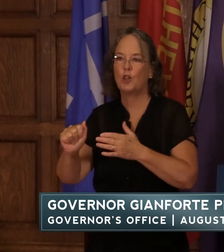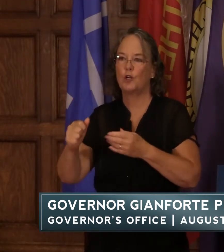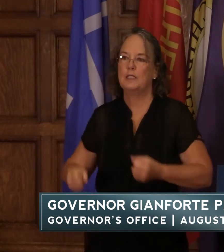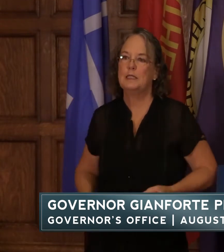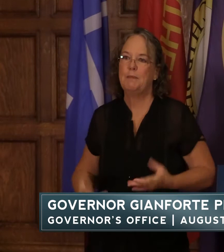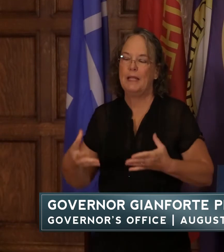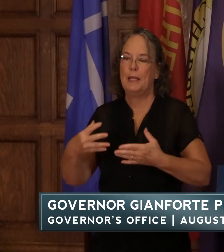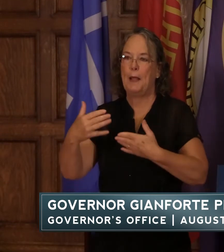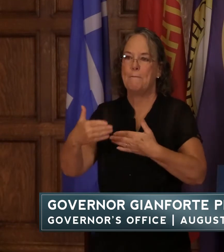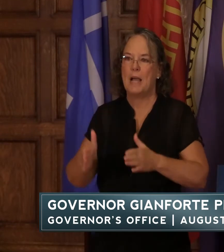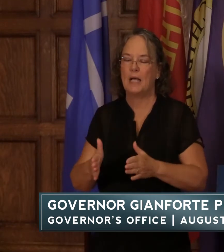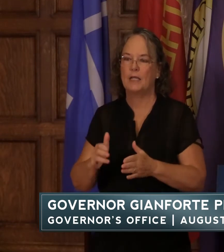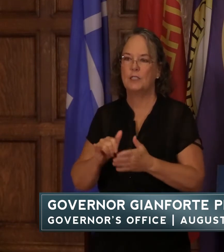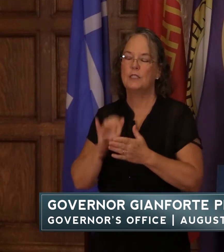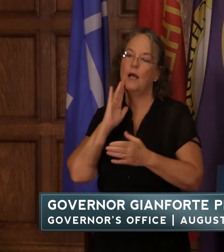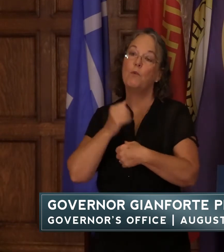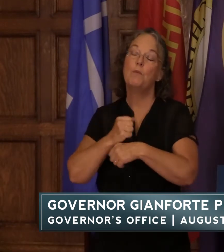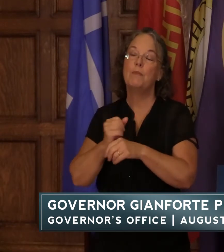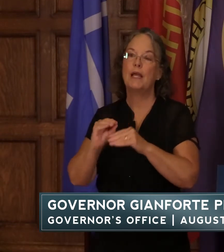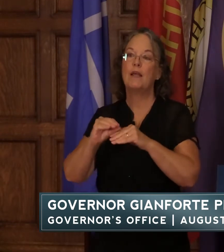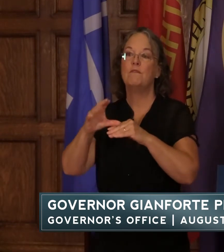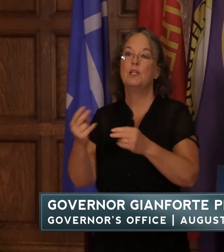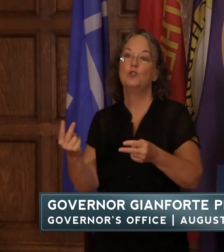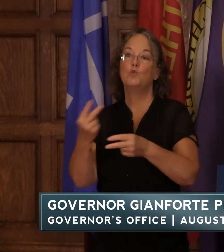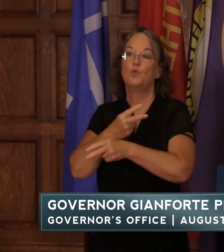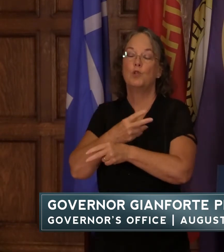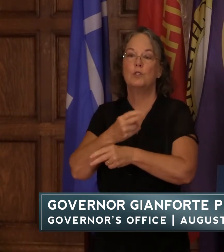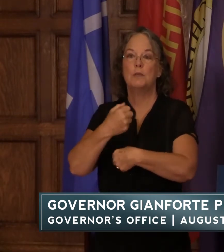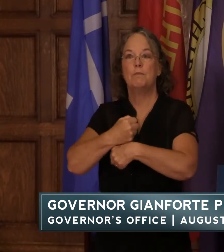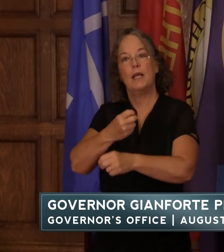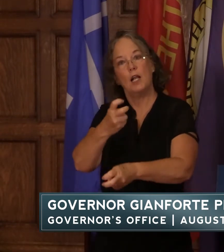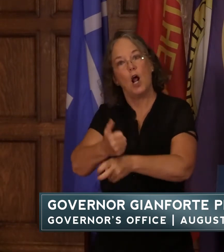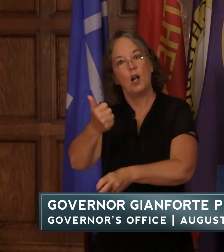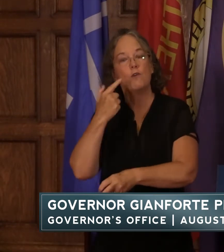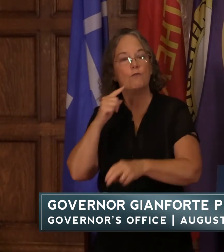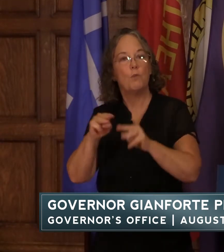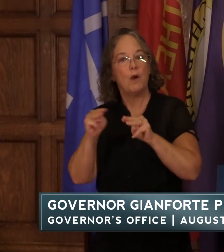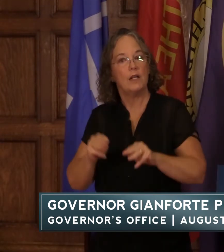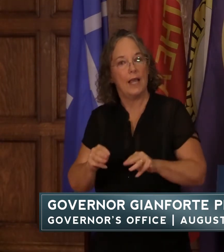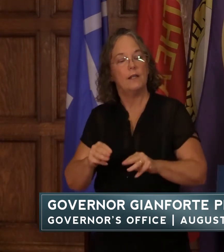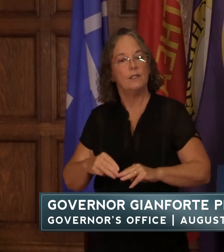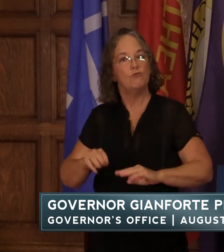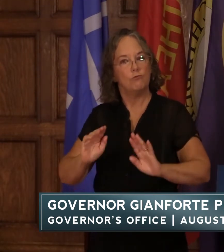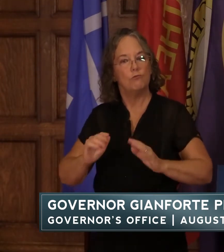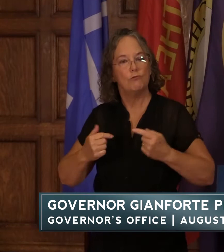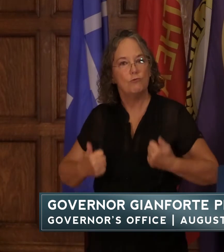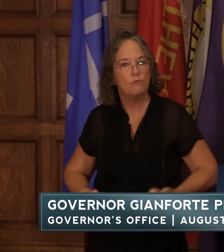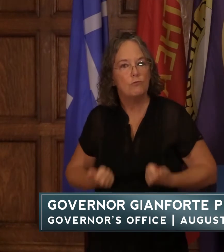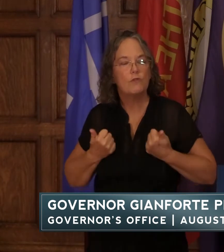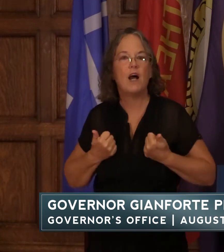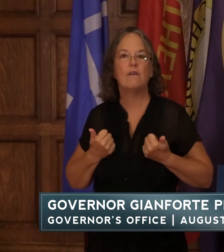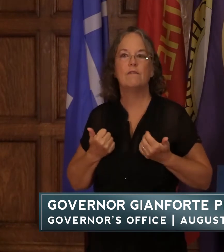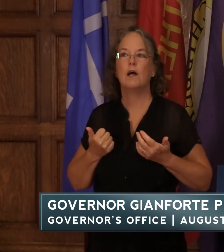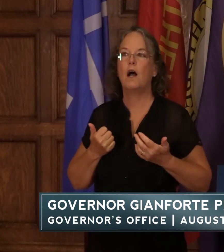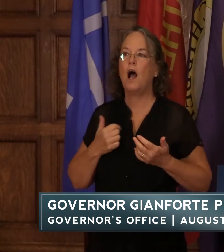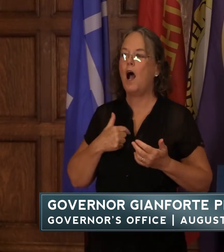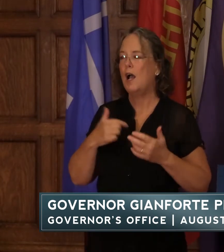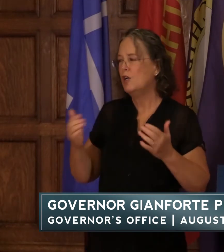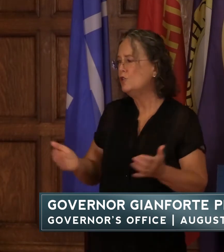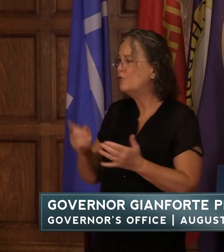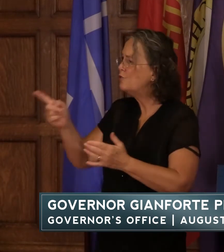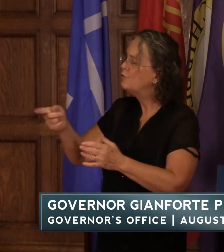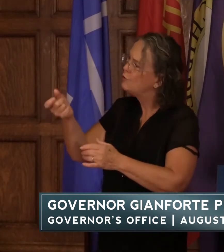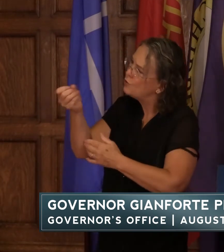worse and make it harder on montanans to make ends meet i urge them to turn off the spigot